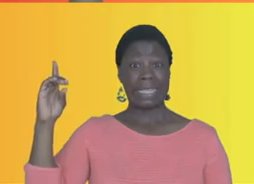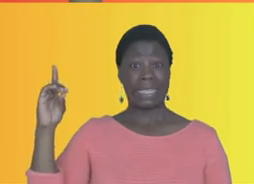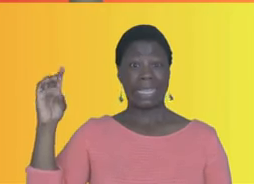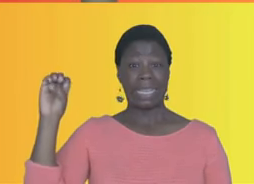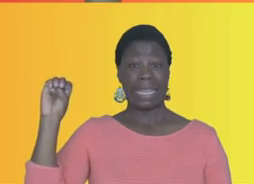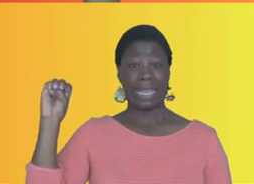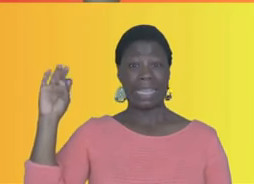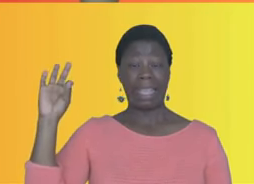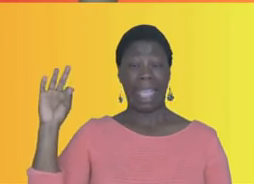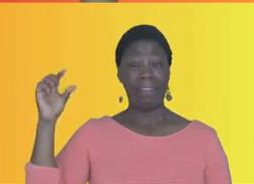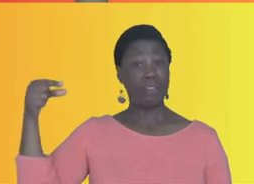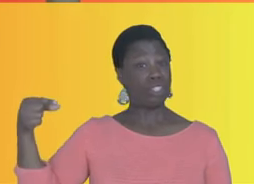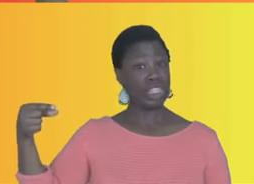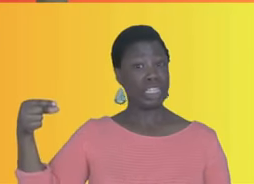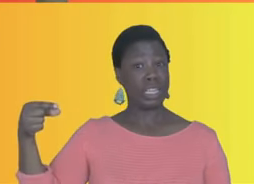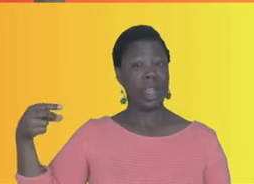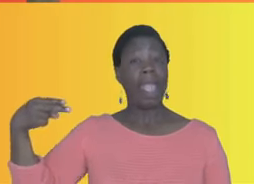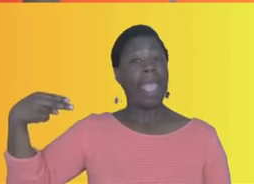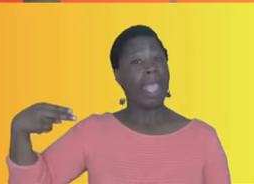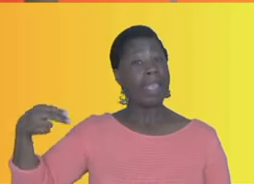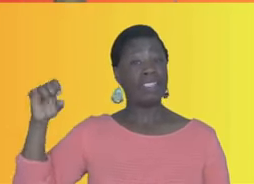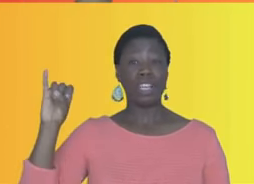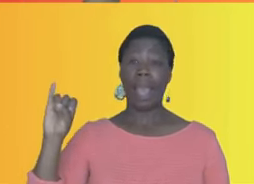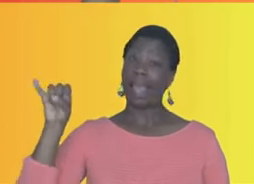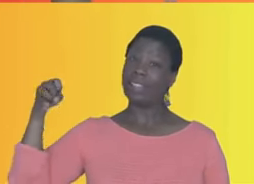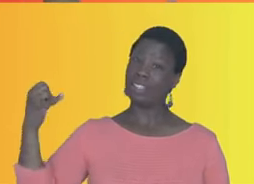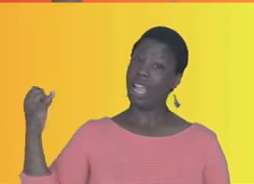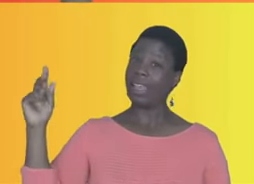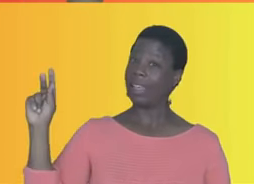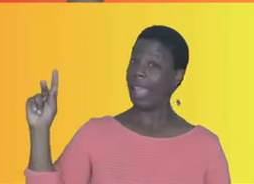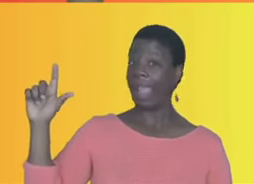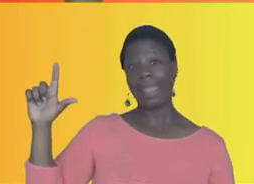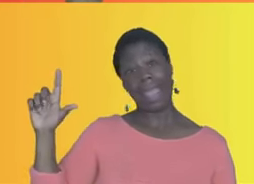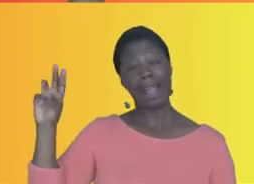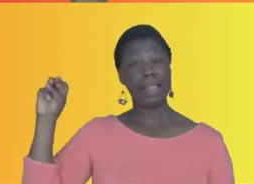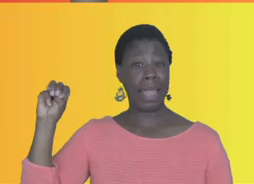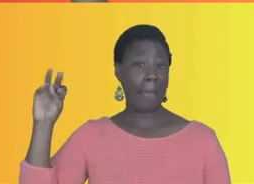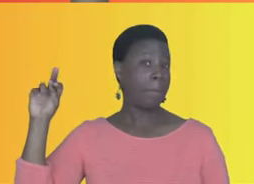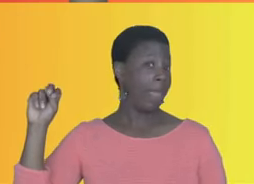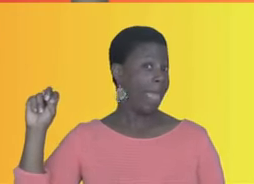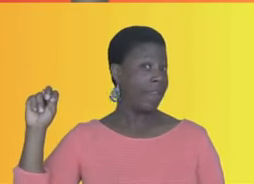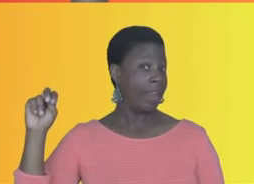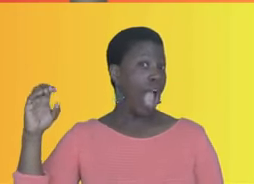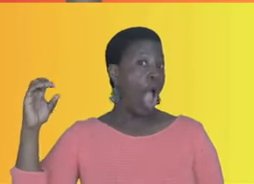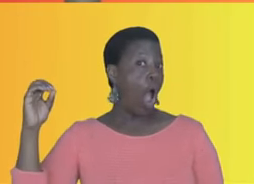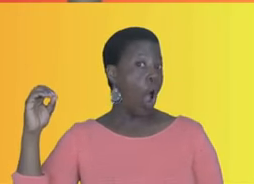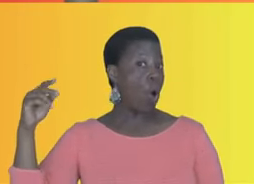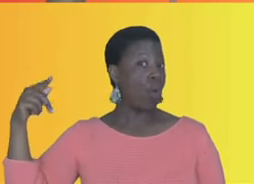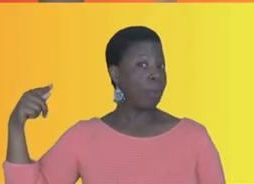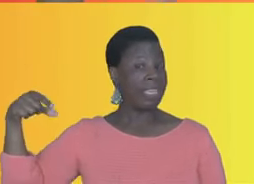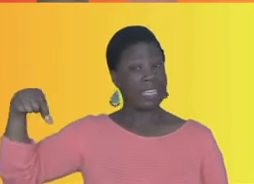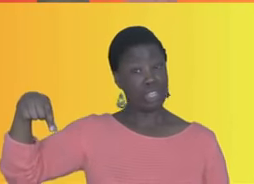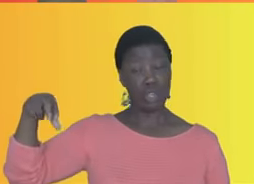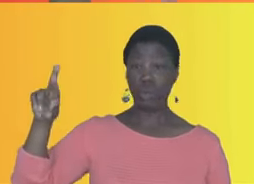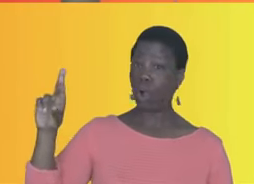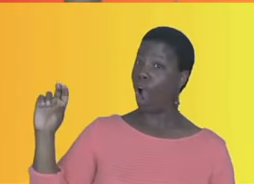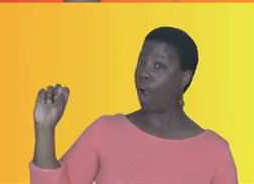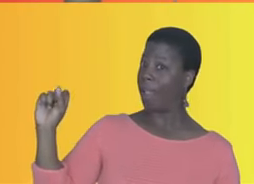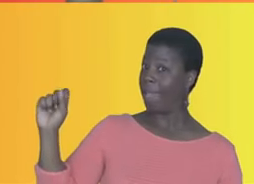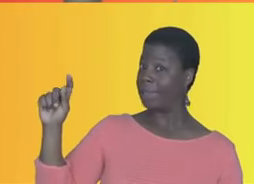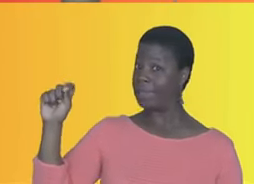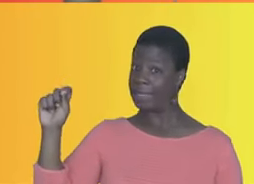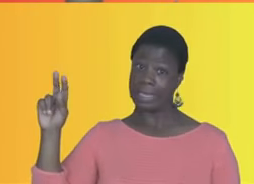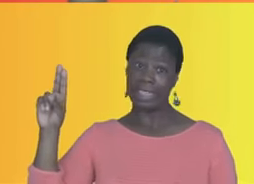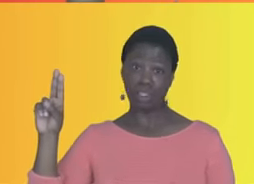C D E F G H I J K L M N O P Q